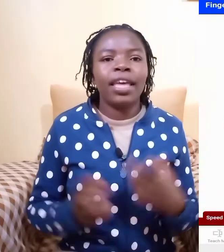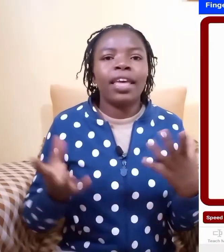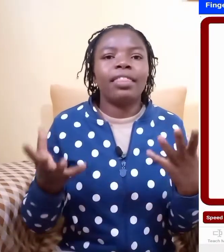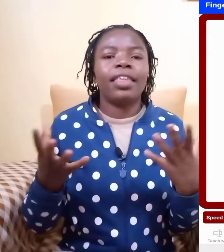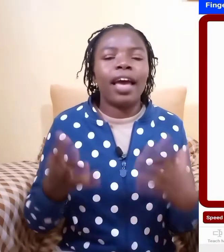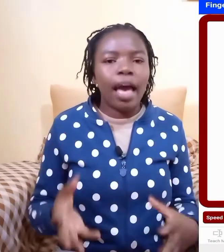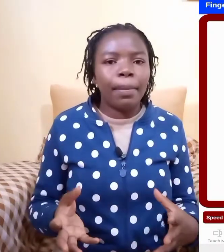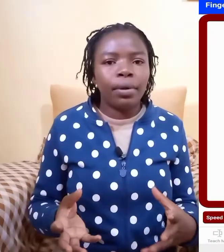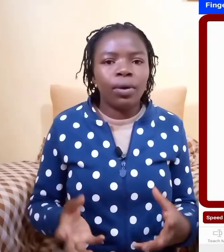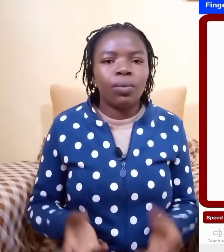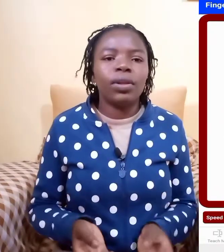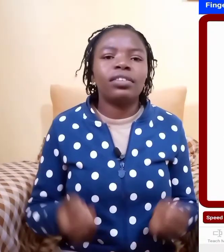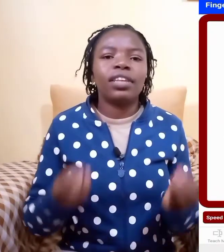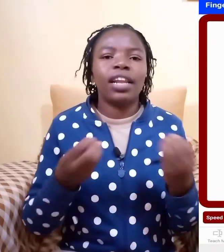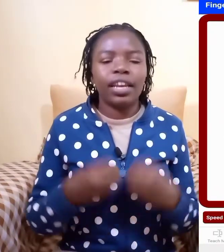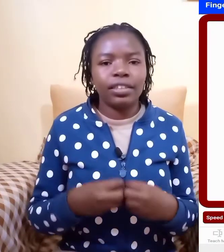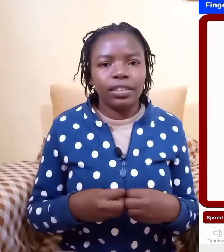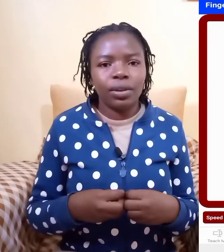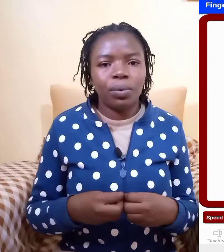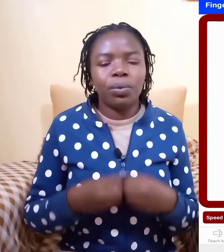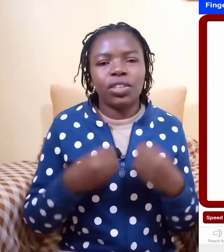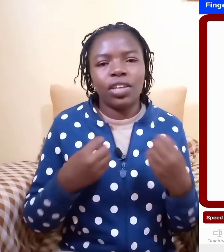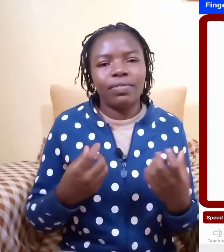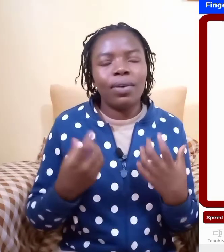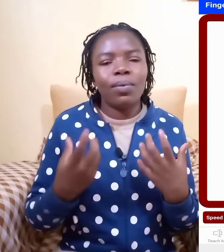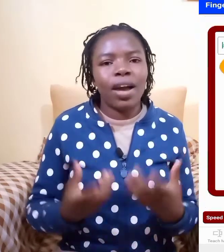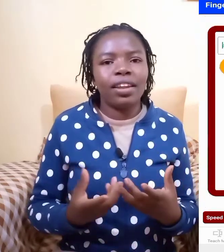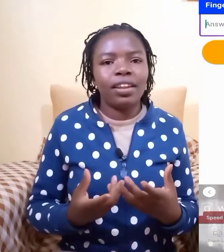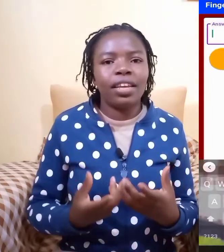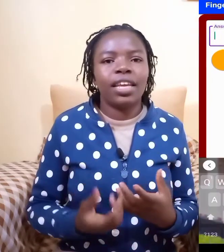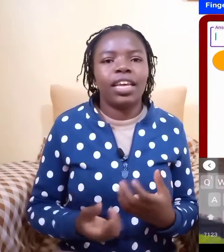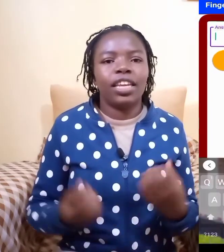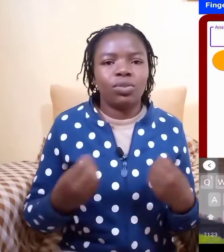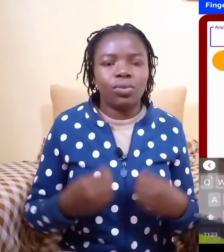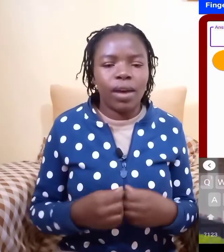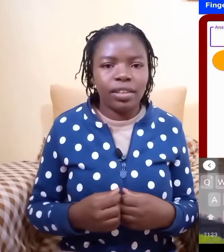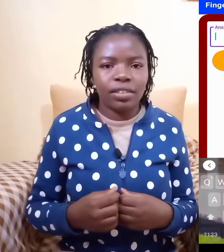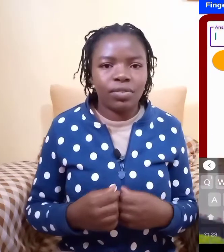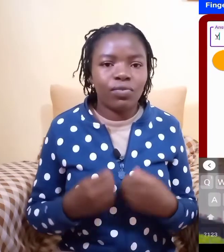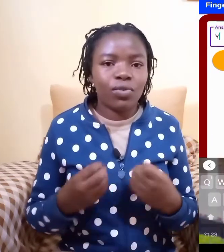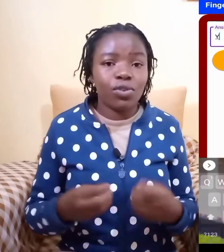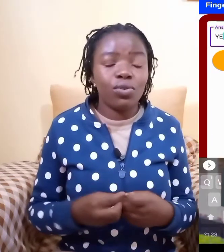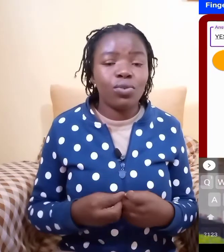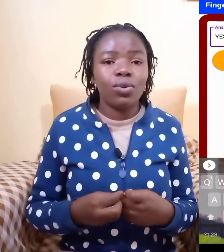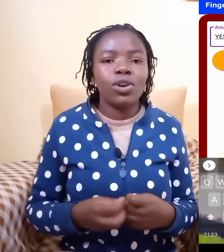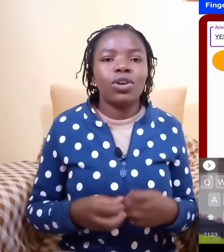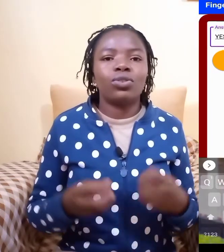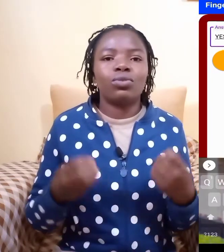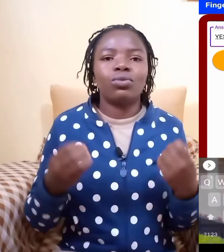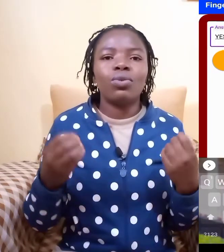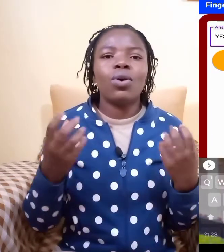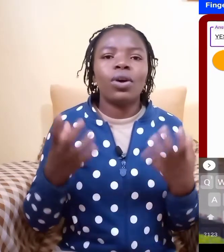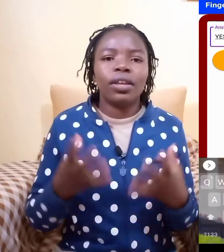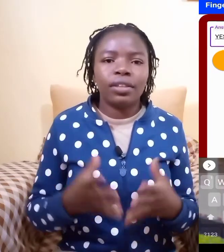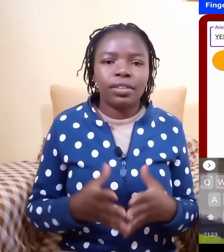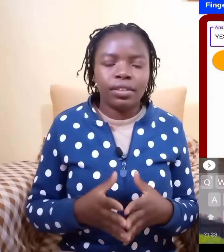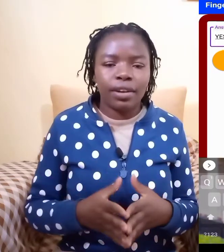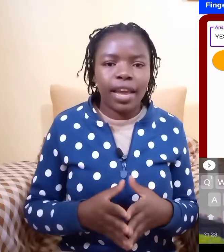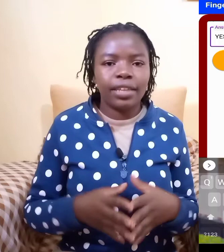the app will select whichever word it wants for you to write